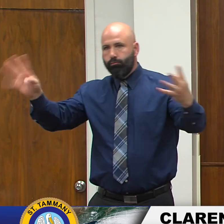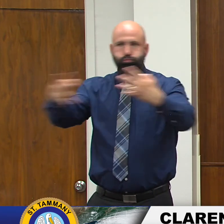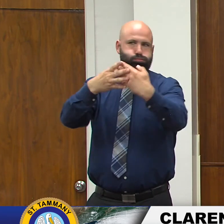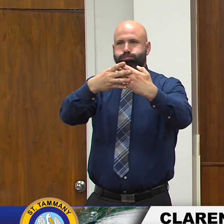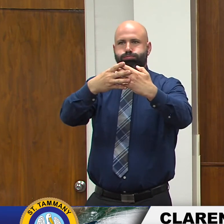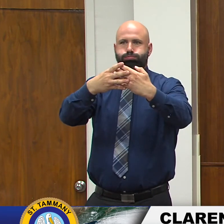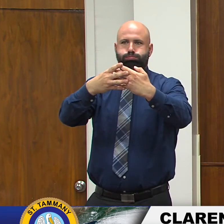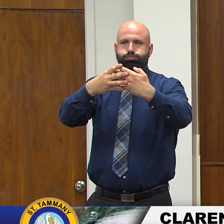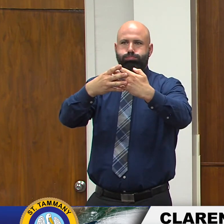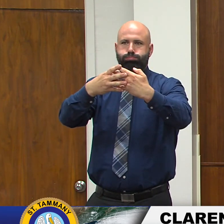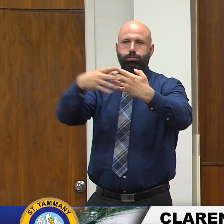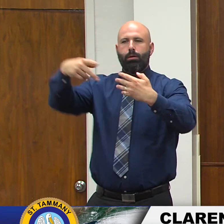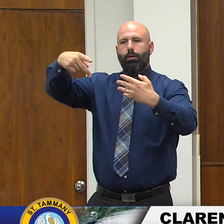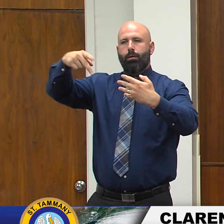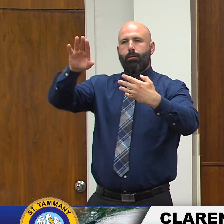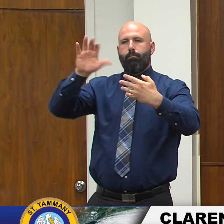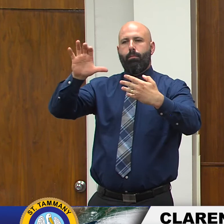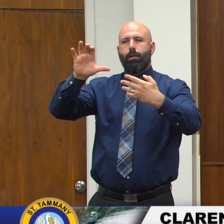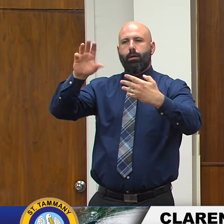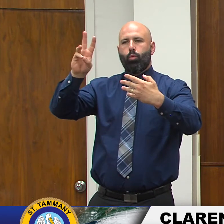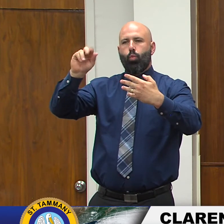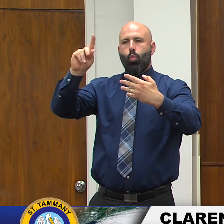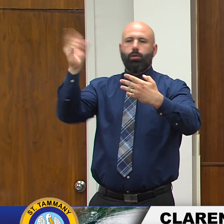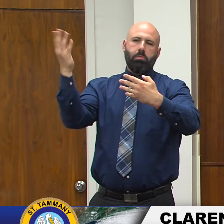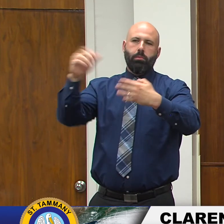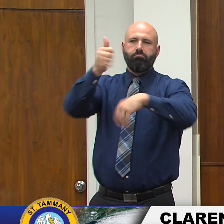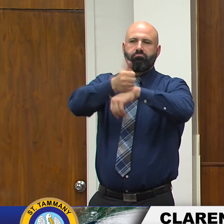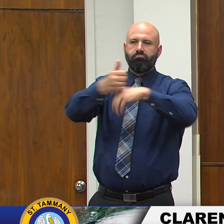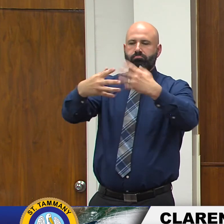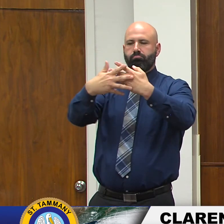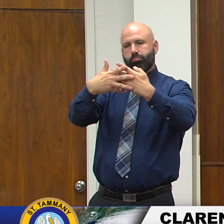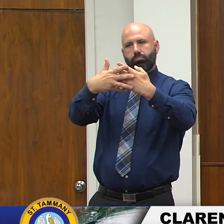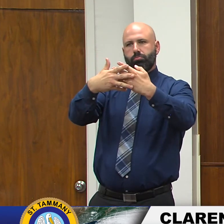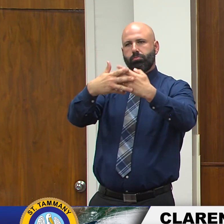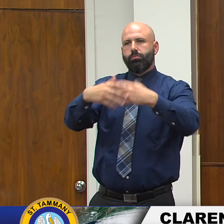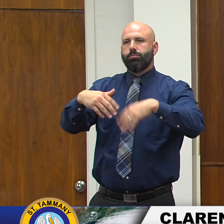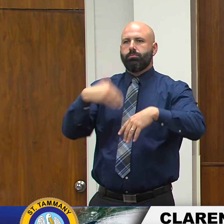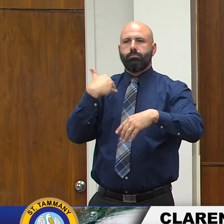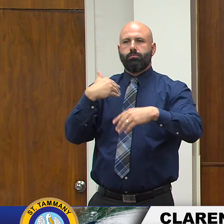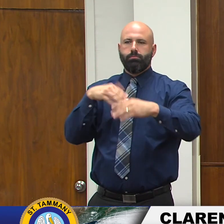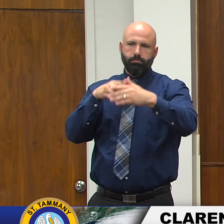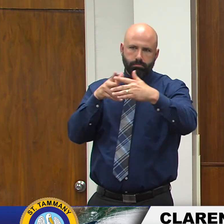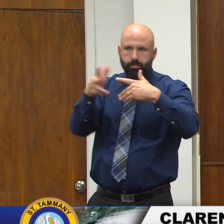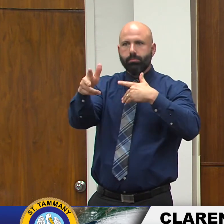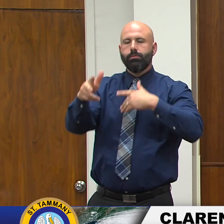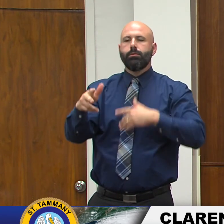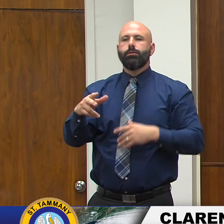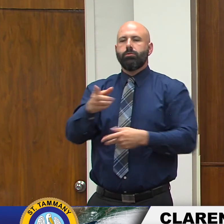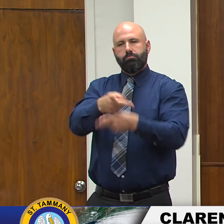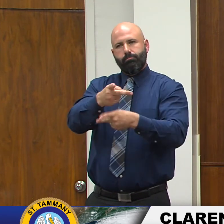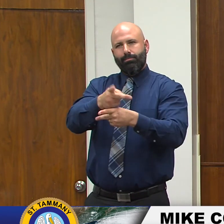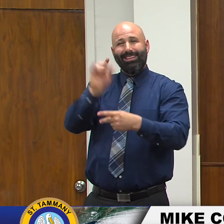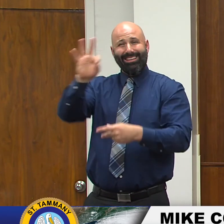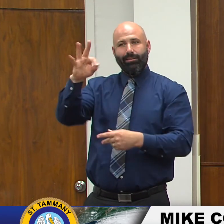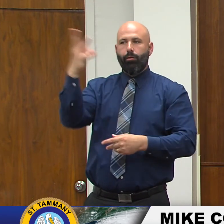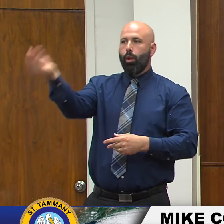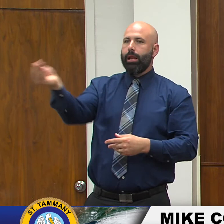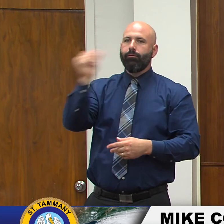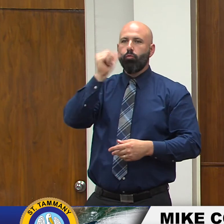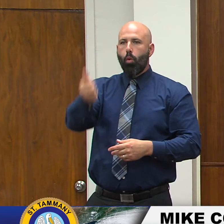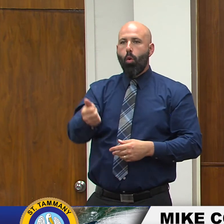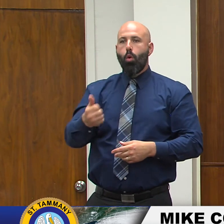placed by public works and just be cautious if you're out and about tomorrow we will be available